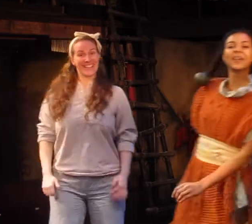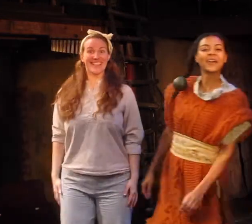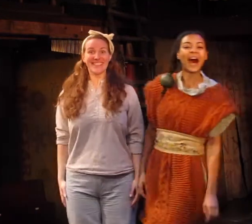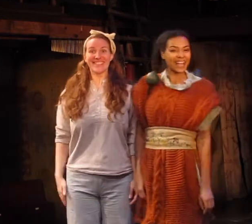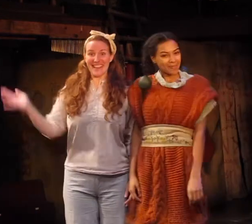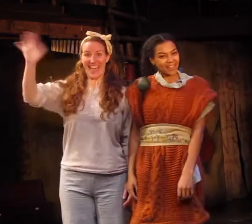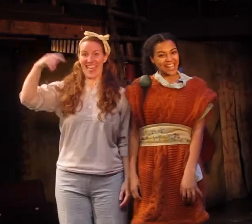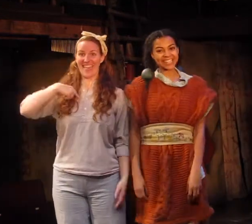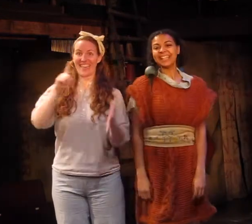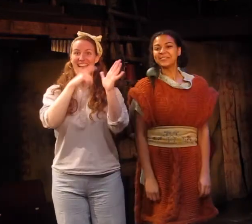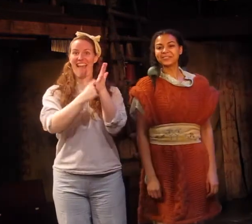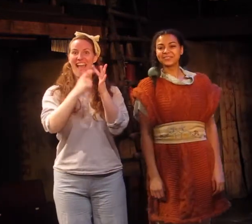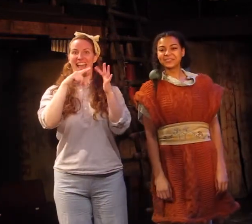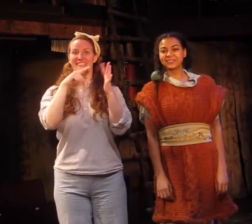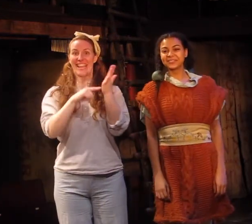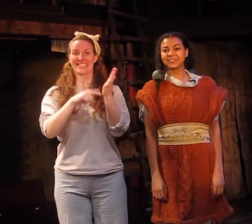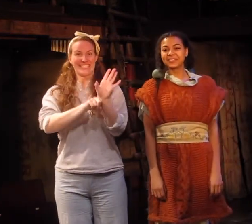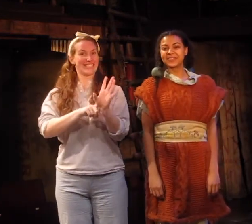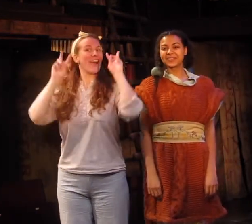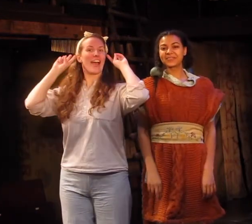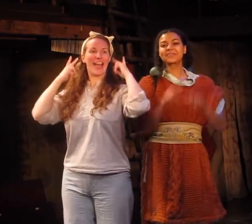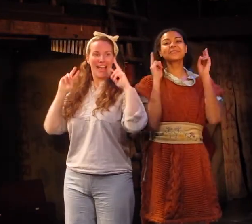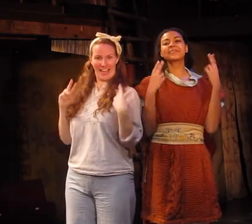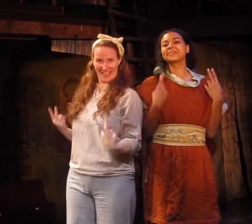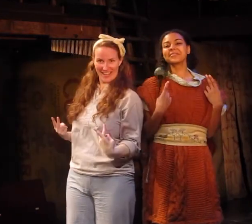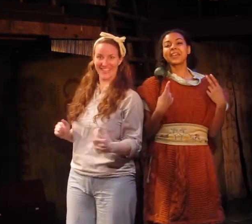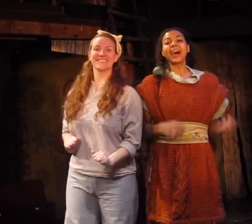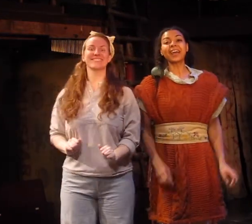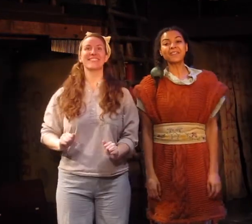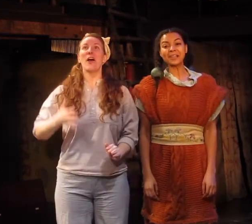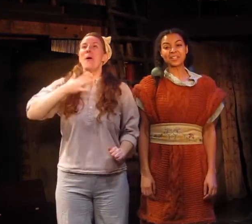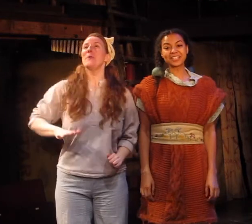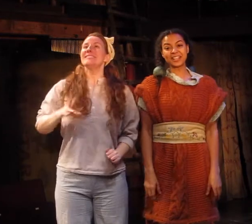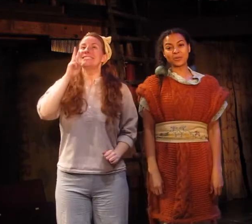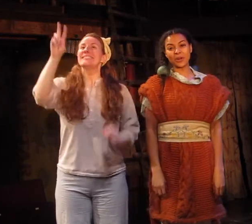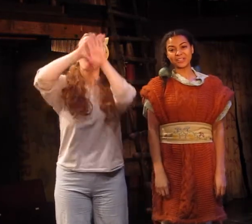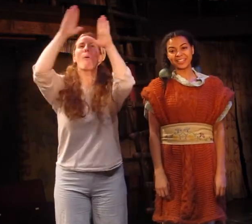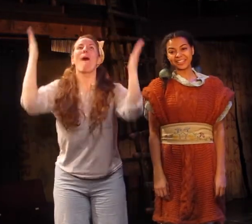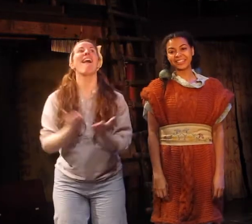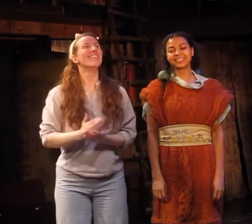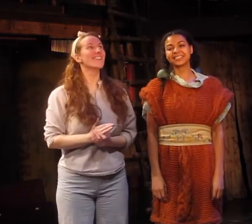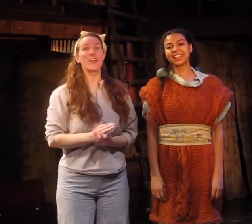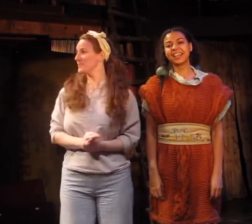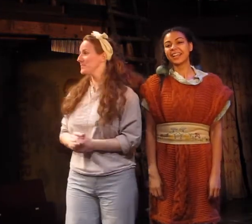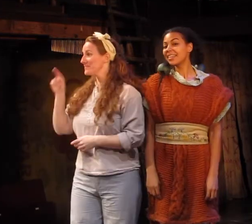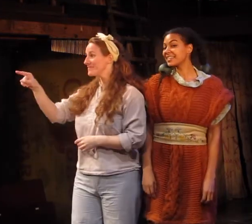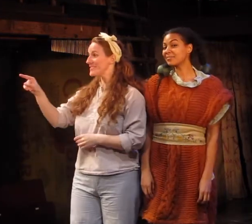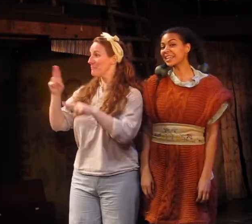Hi, I'm Arrietty and I really want to see the world. This is my